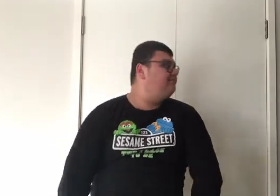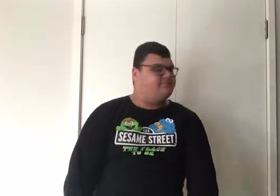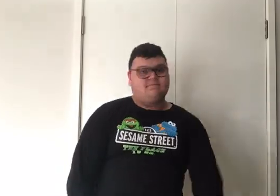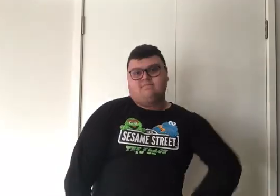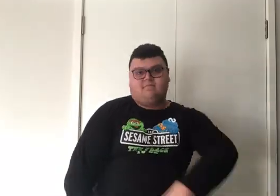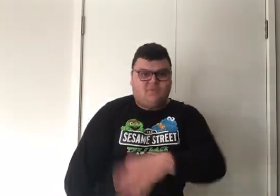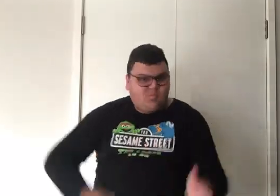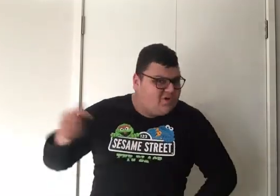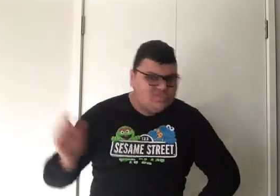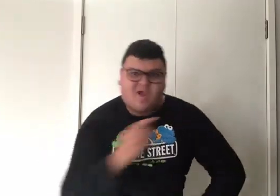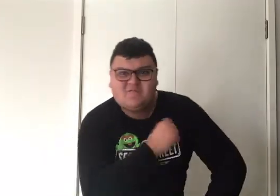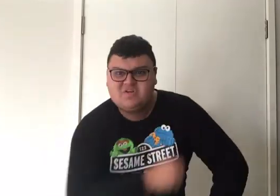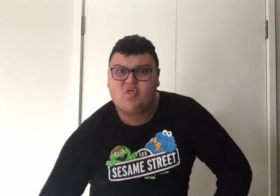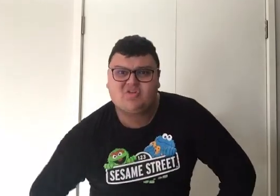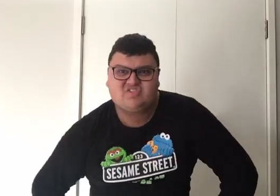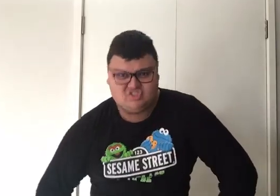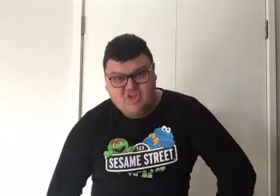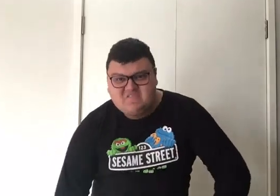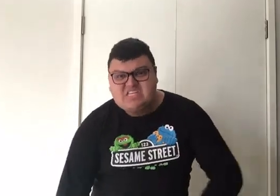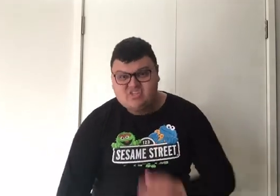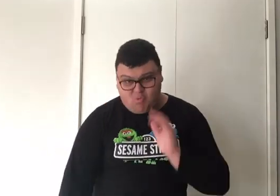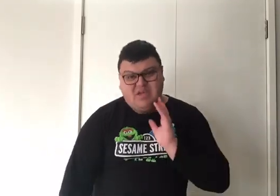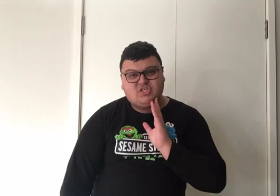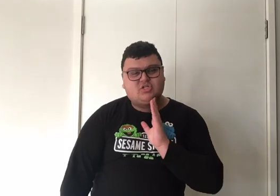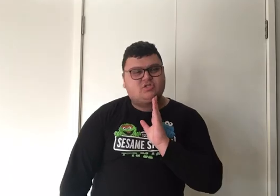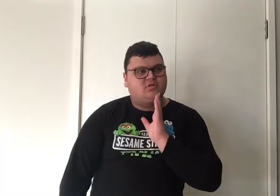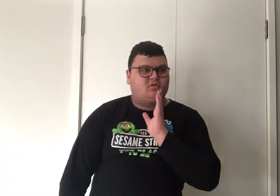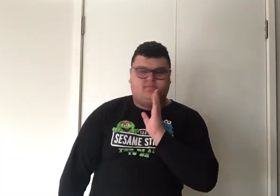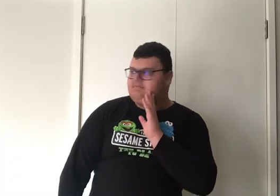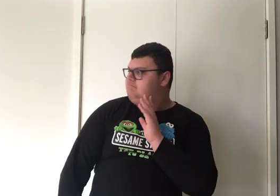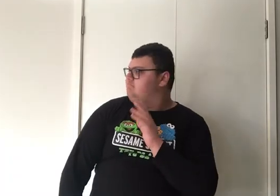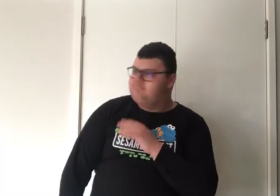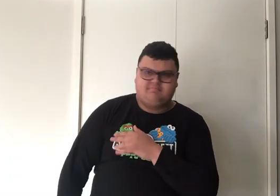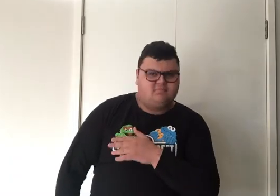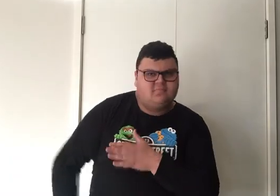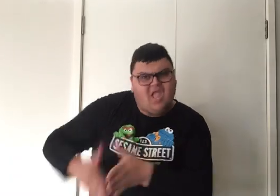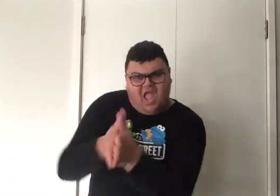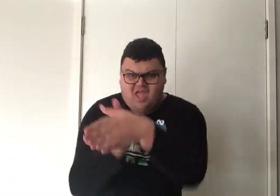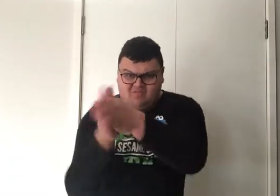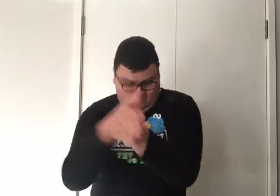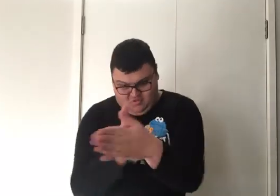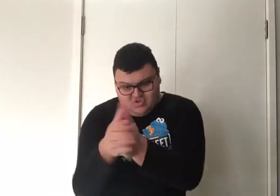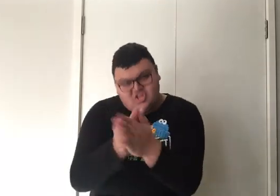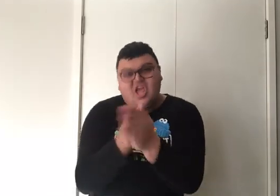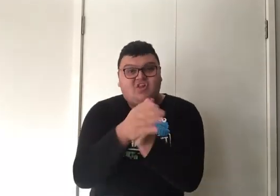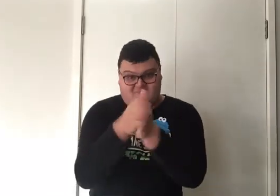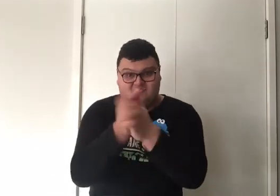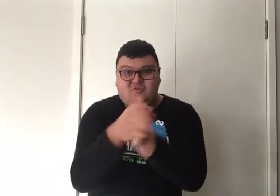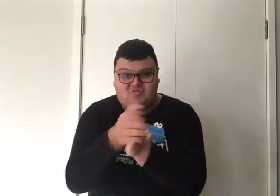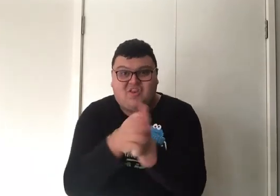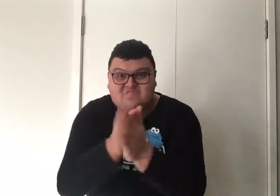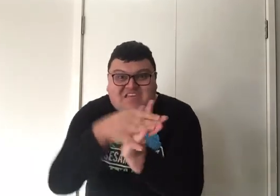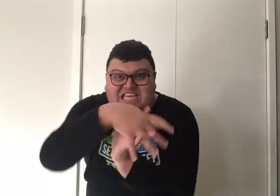SquarePants! You're never in a place, it's something you wish! SpongeBob SquarePants! And something I love is I'm gonna wish!